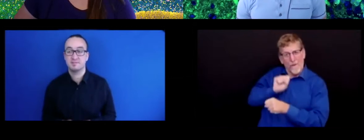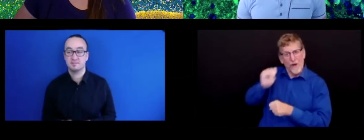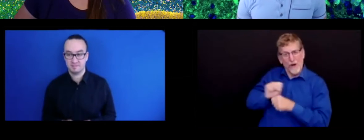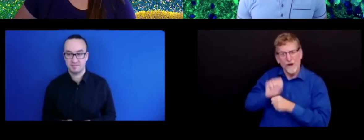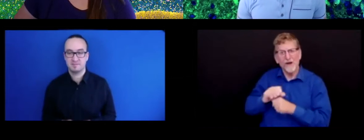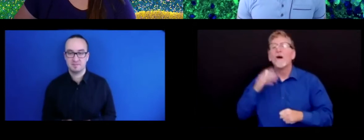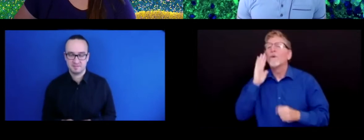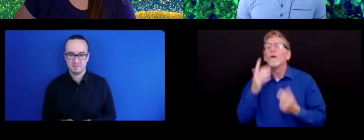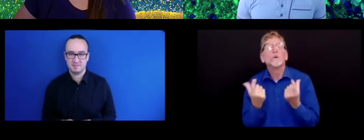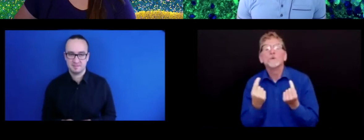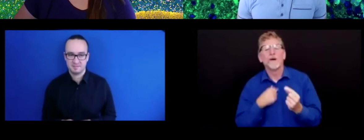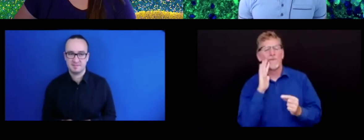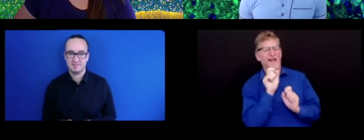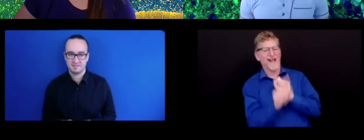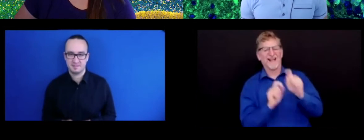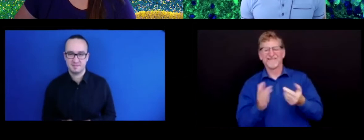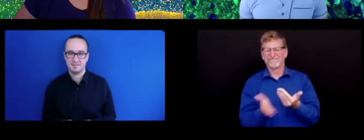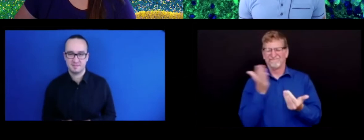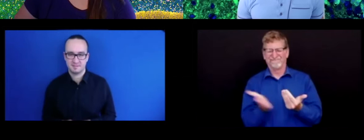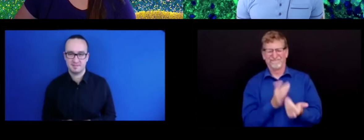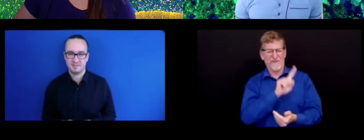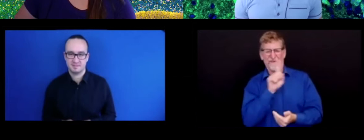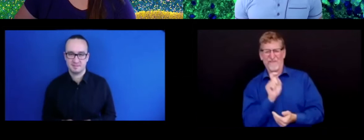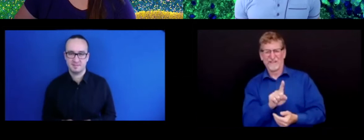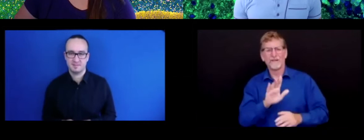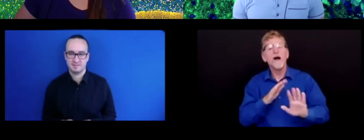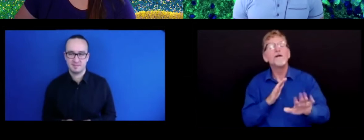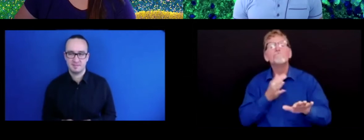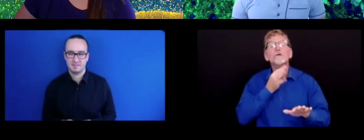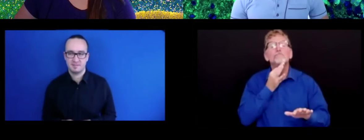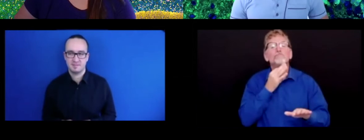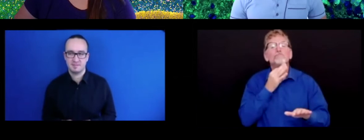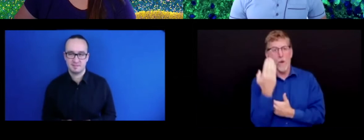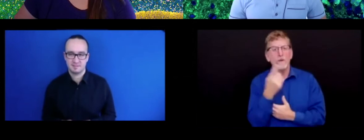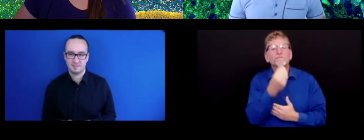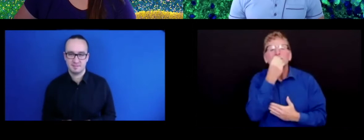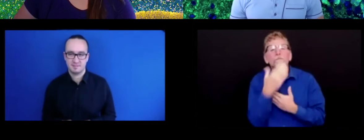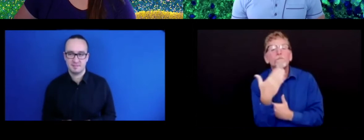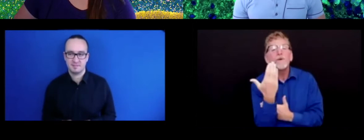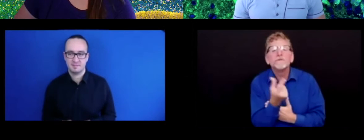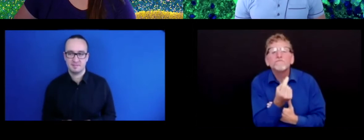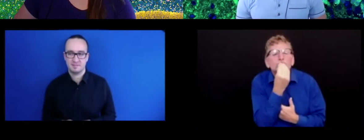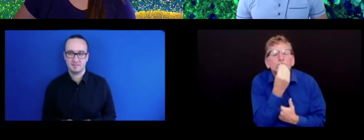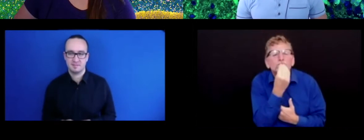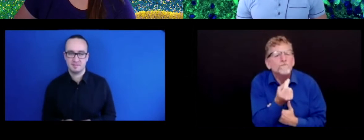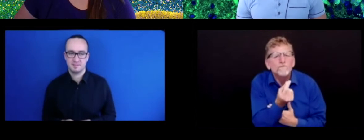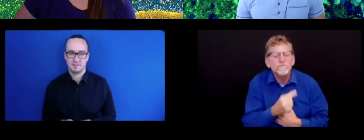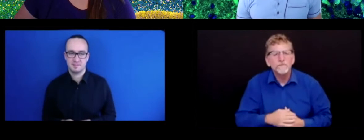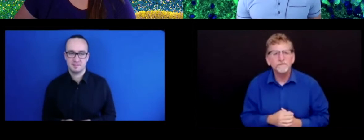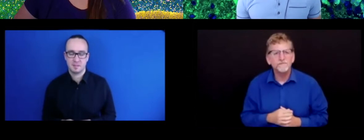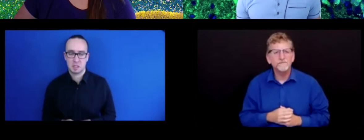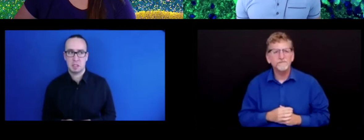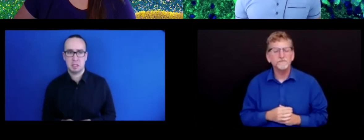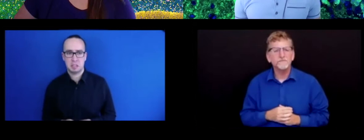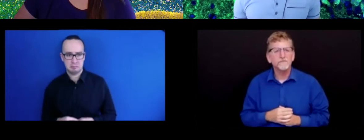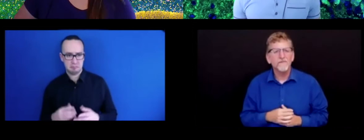to explore how the brain works. So to get us started, I'm going to ask some really simple questions. So what